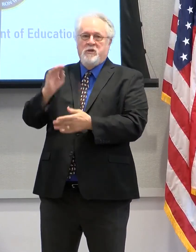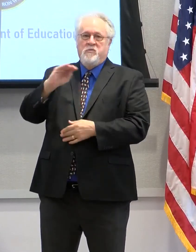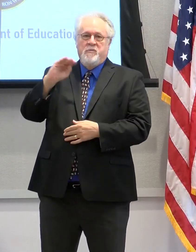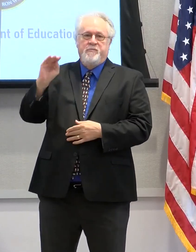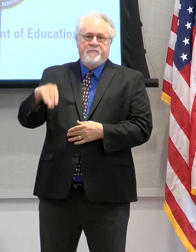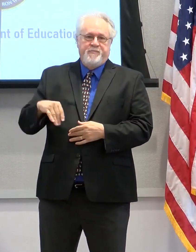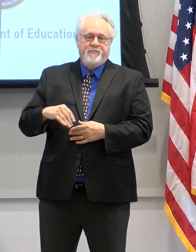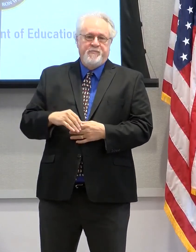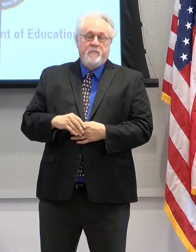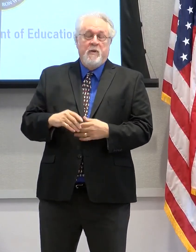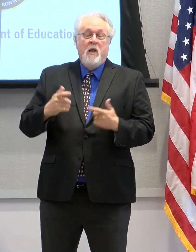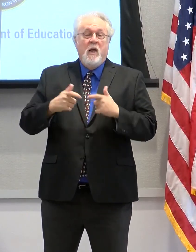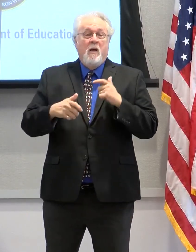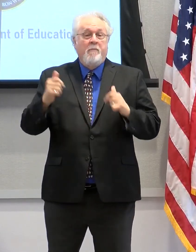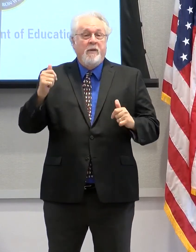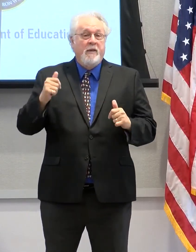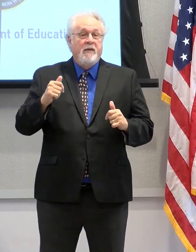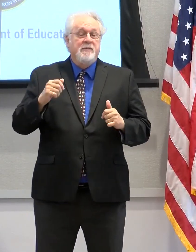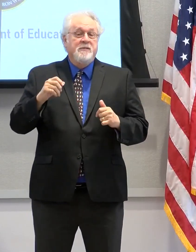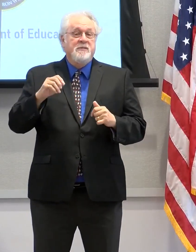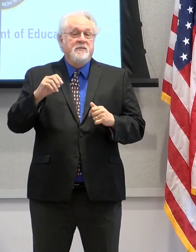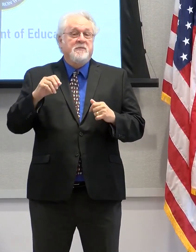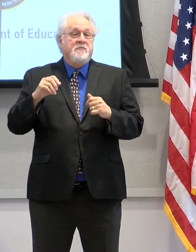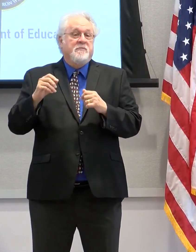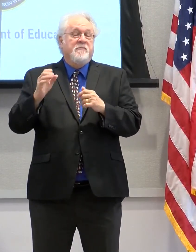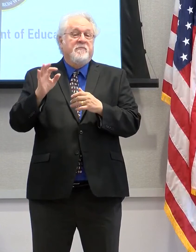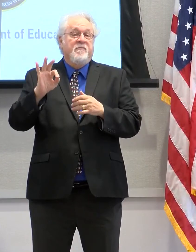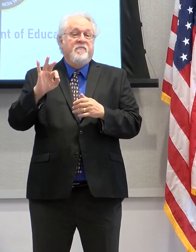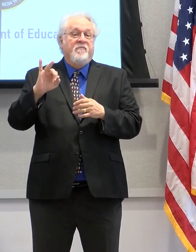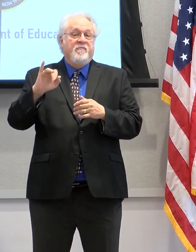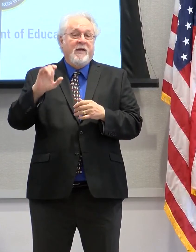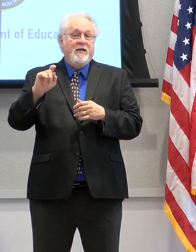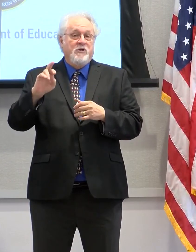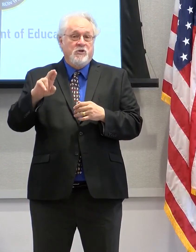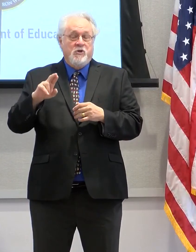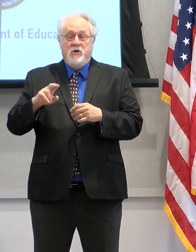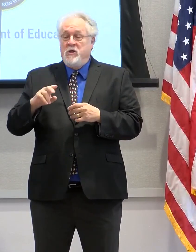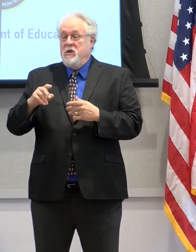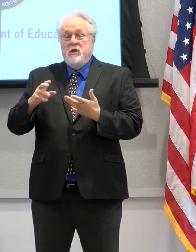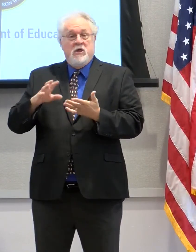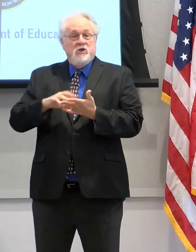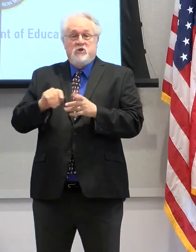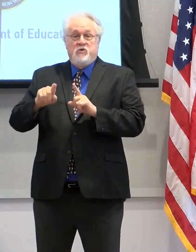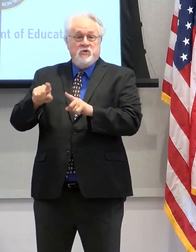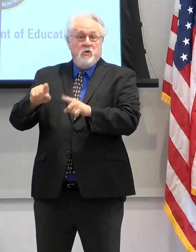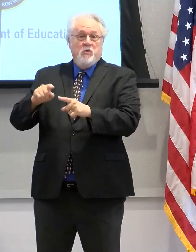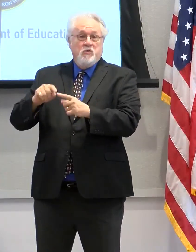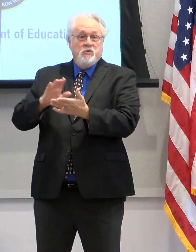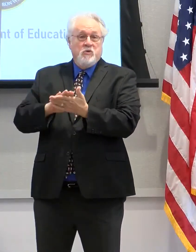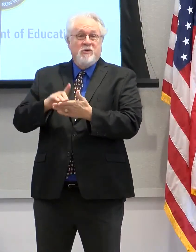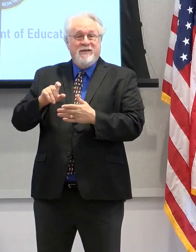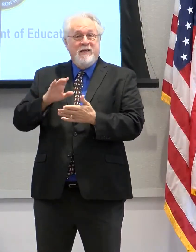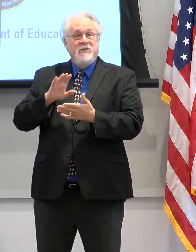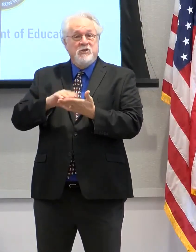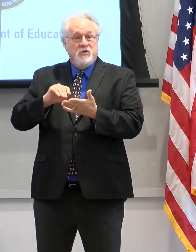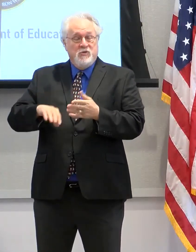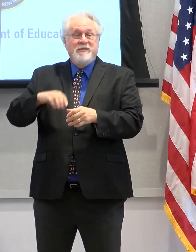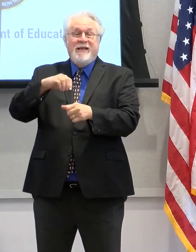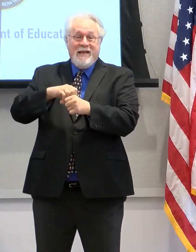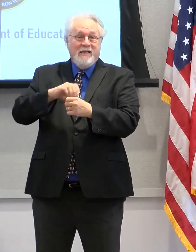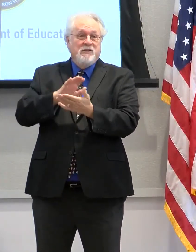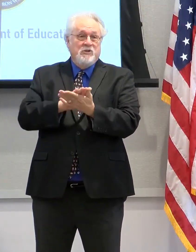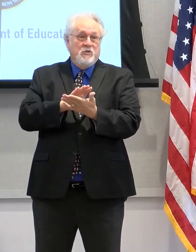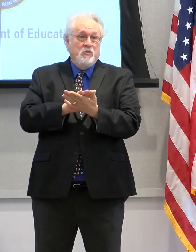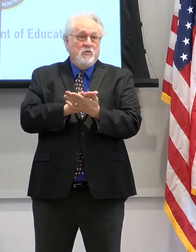And one of our biggest at risk factors really in the district is students attending school. We need students in school. And